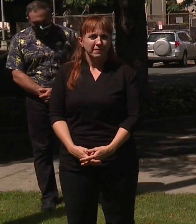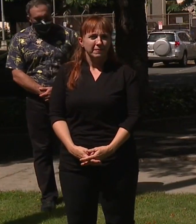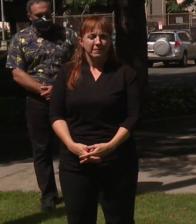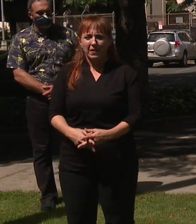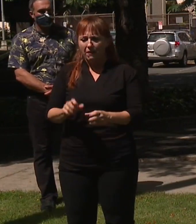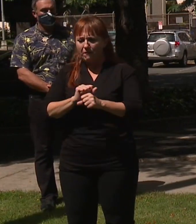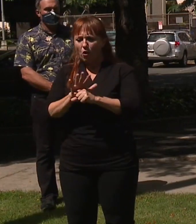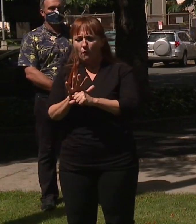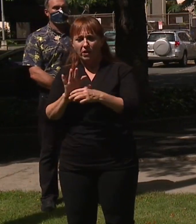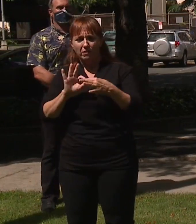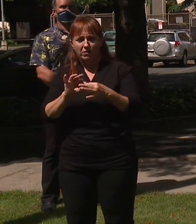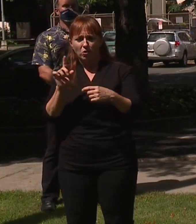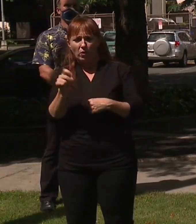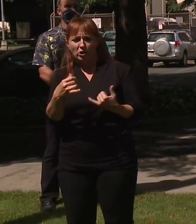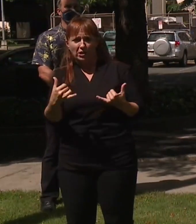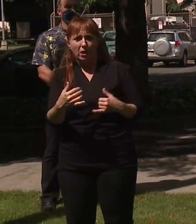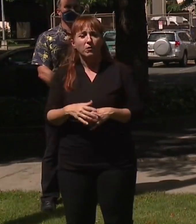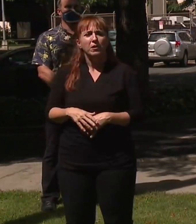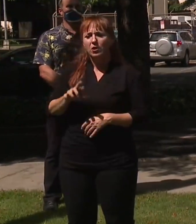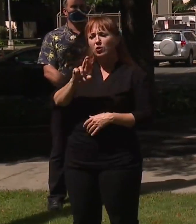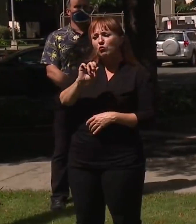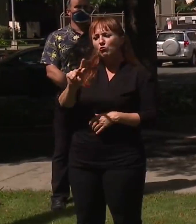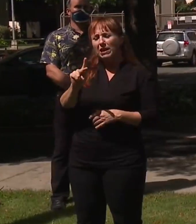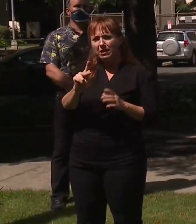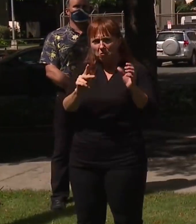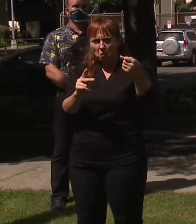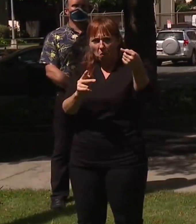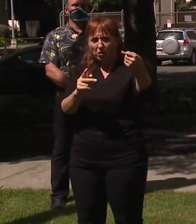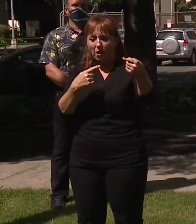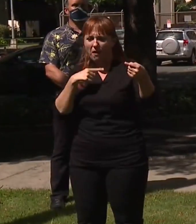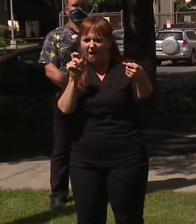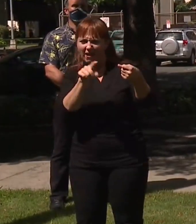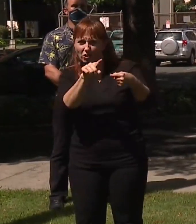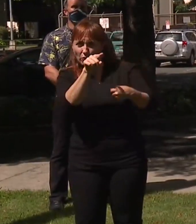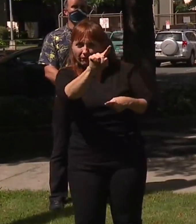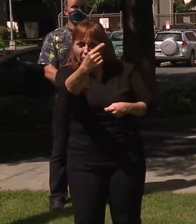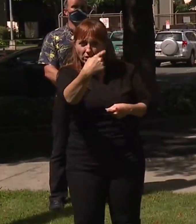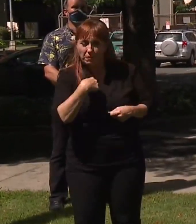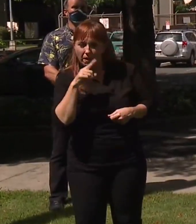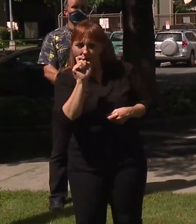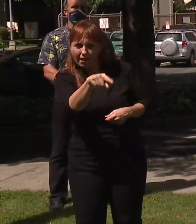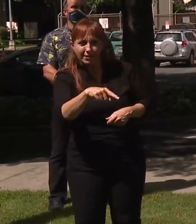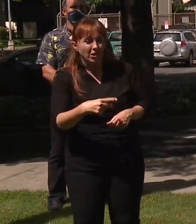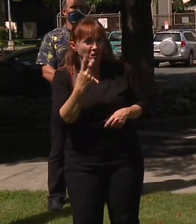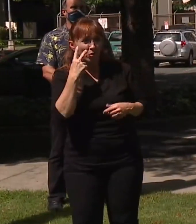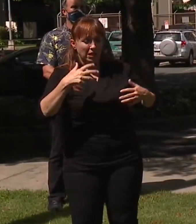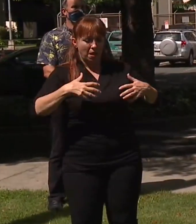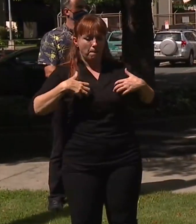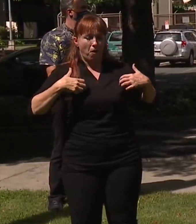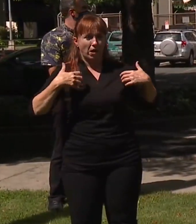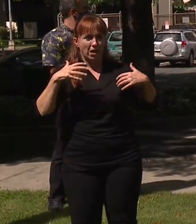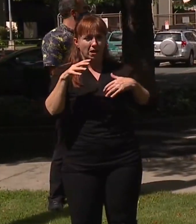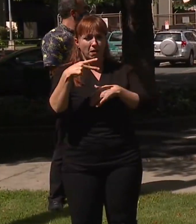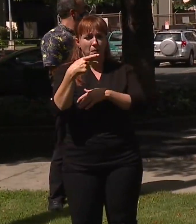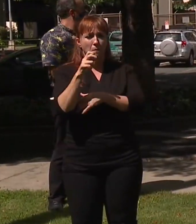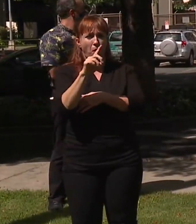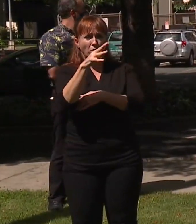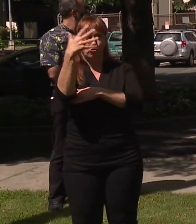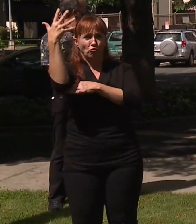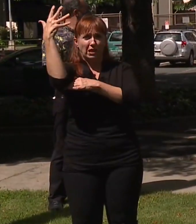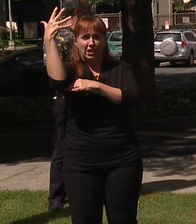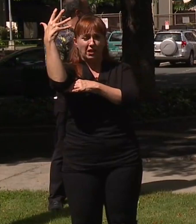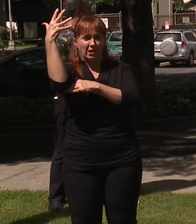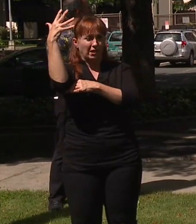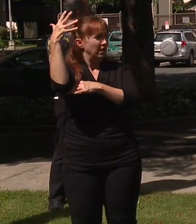COVID-related questions. Rick, you have a couple of questions, but I want to ask you a question first. So, you see the monkey pod behind us with the blue tape